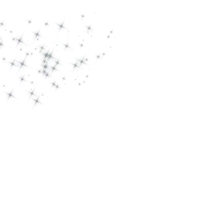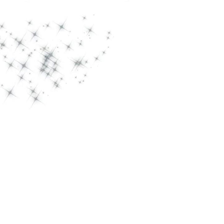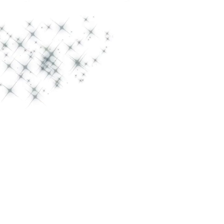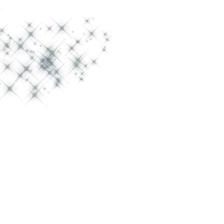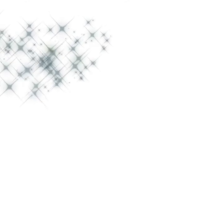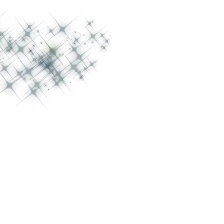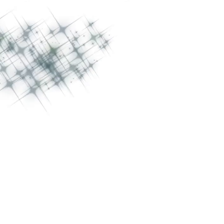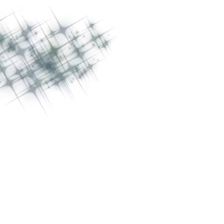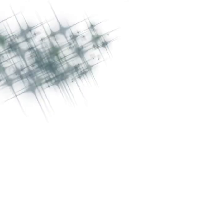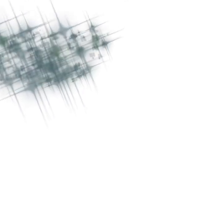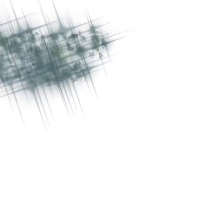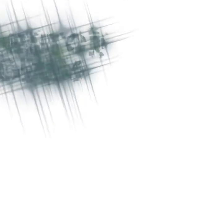Blue.